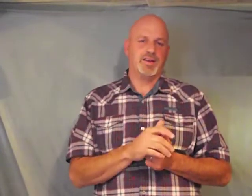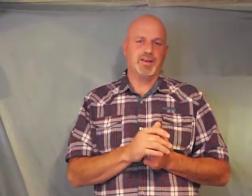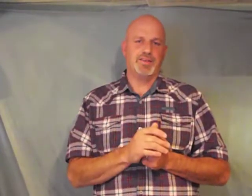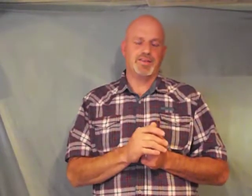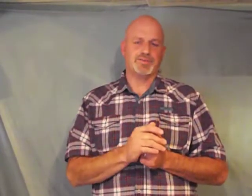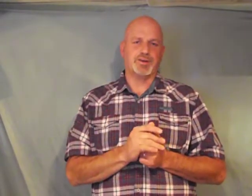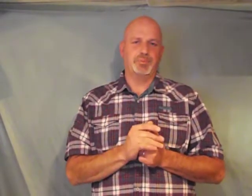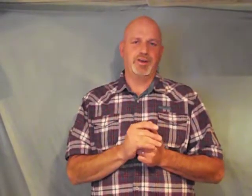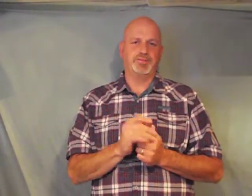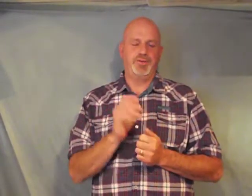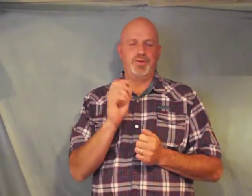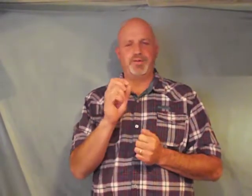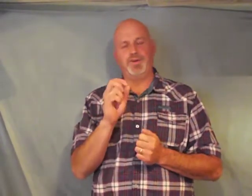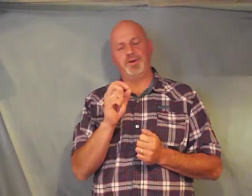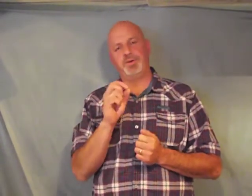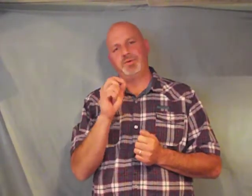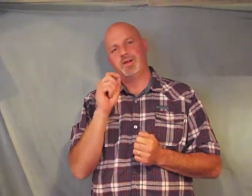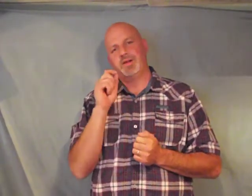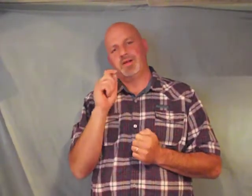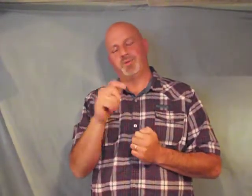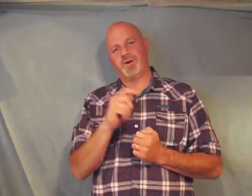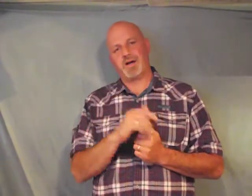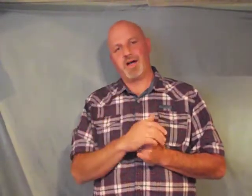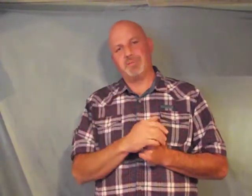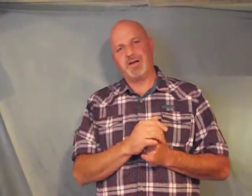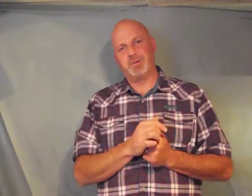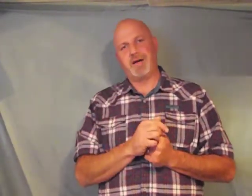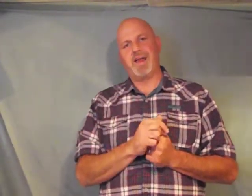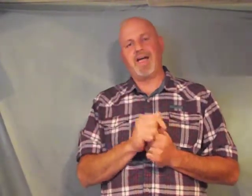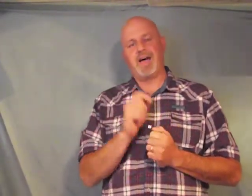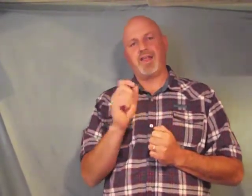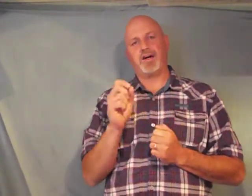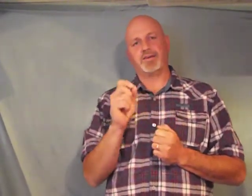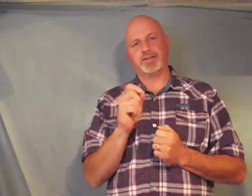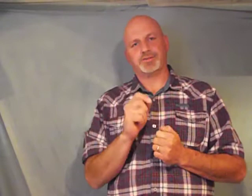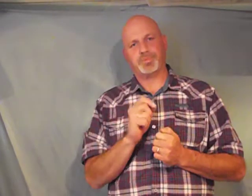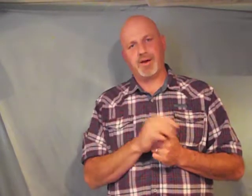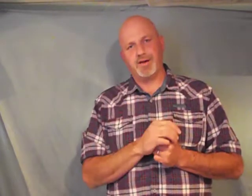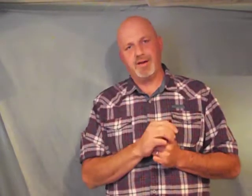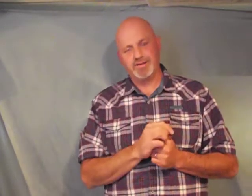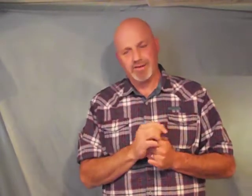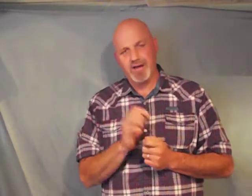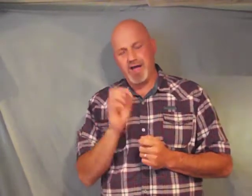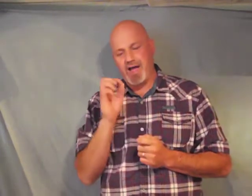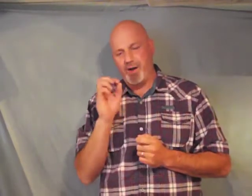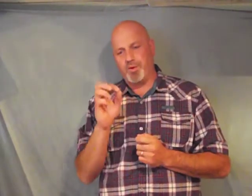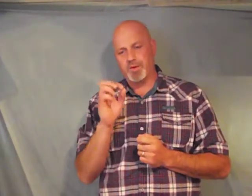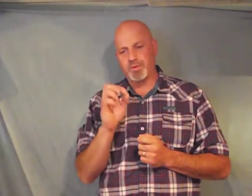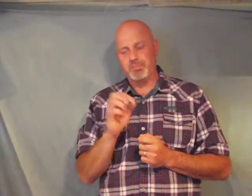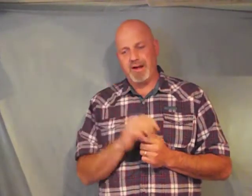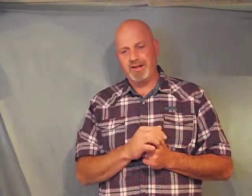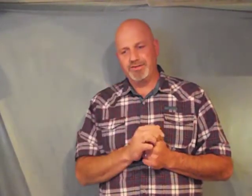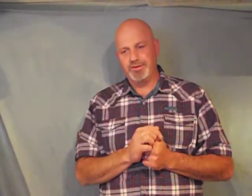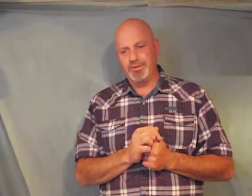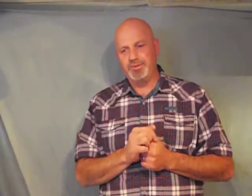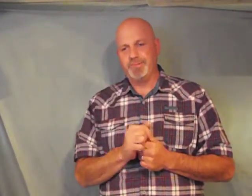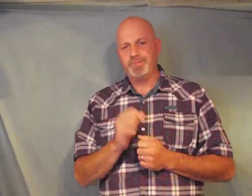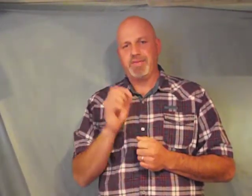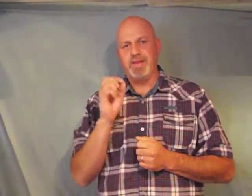there's going to be a few of you that want to comment about how long this prayer is I want to remind you that